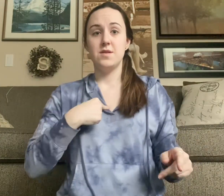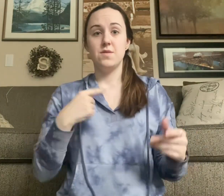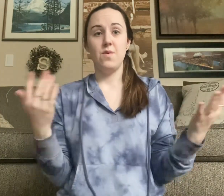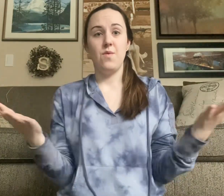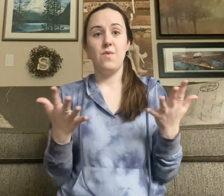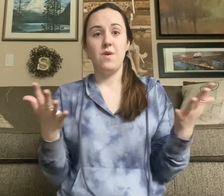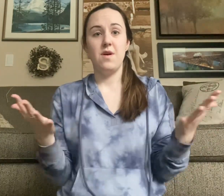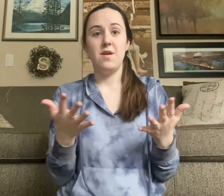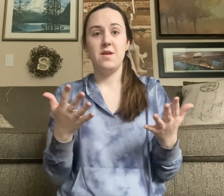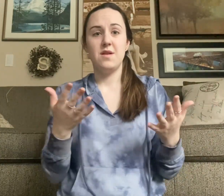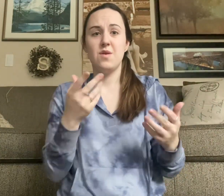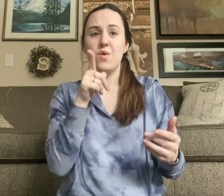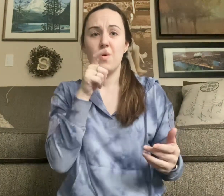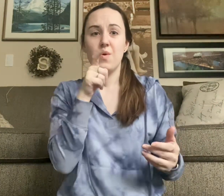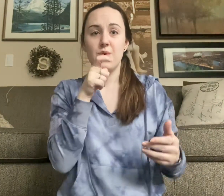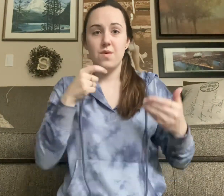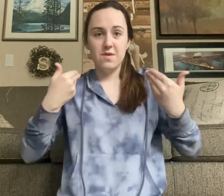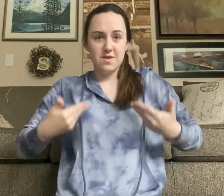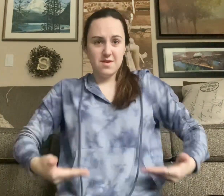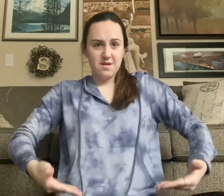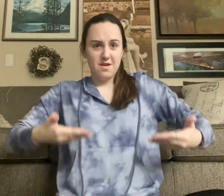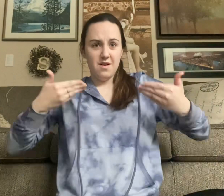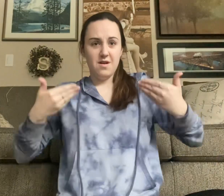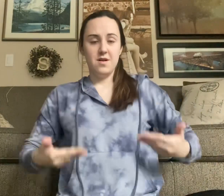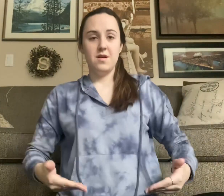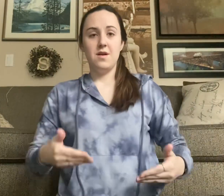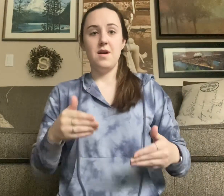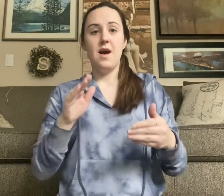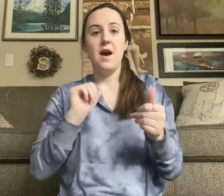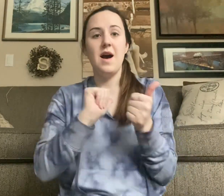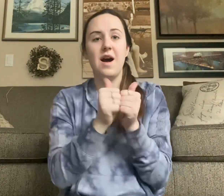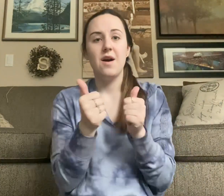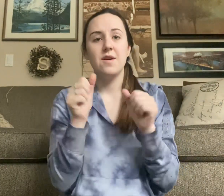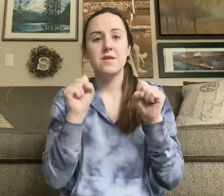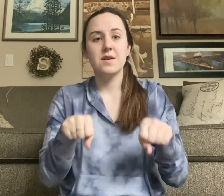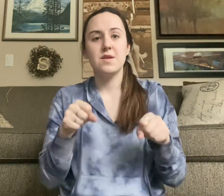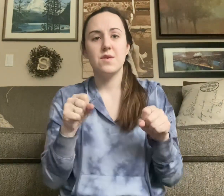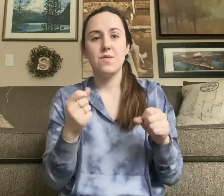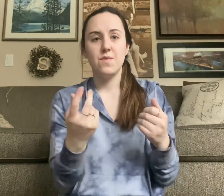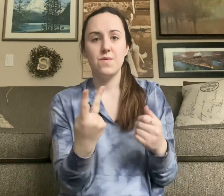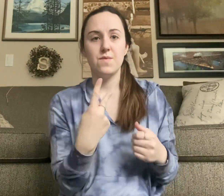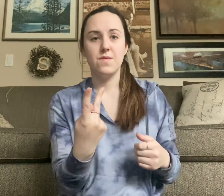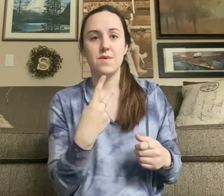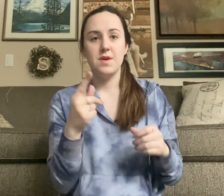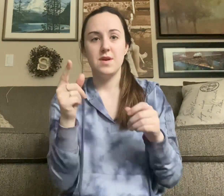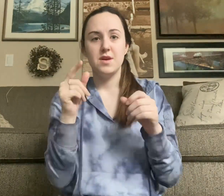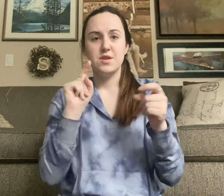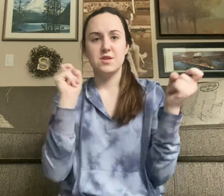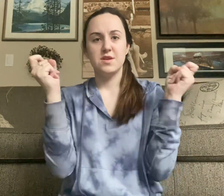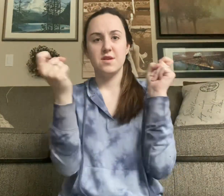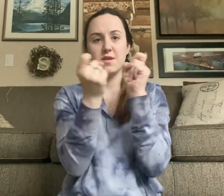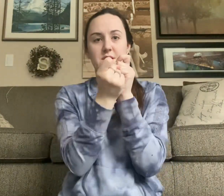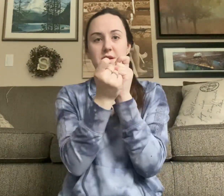we rewrite the stars? See that the world can be ours